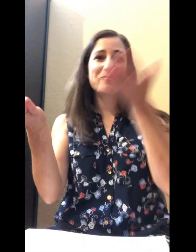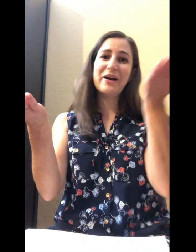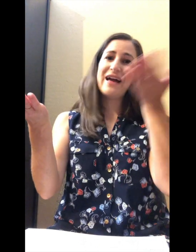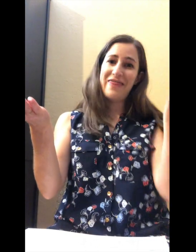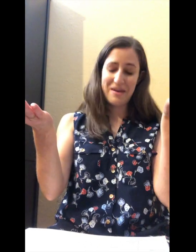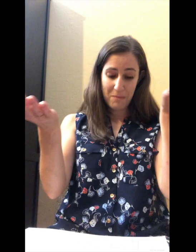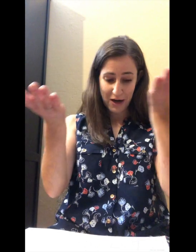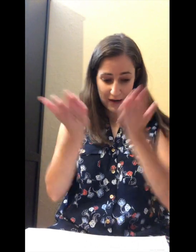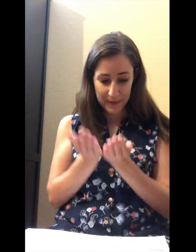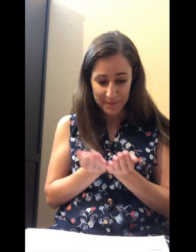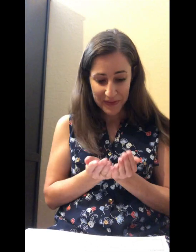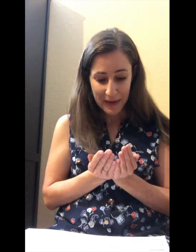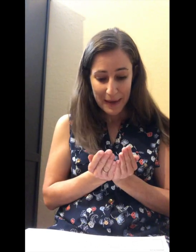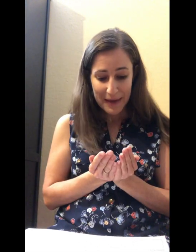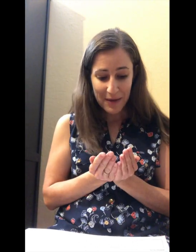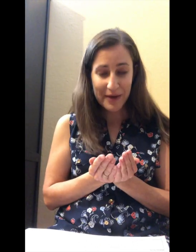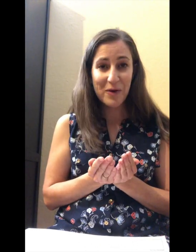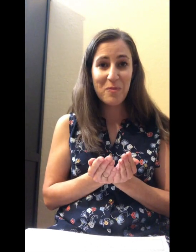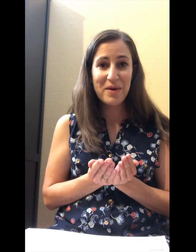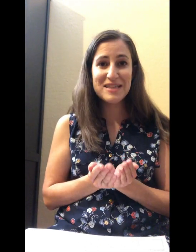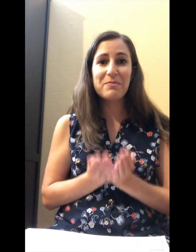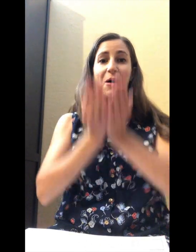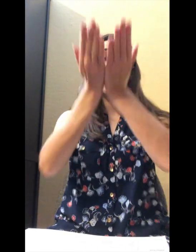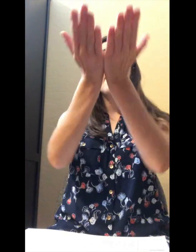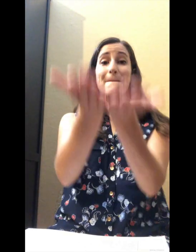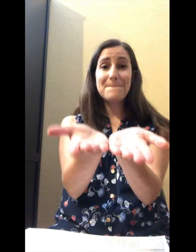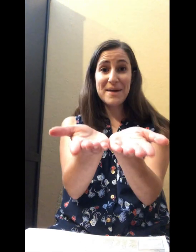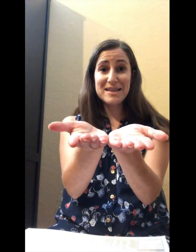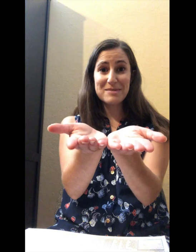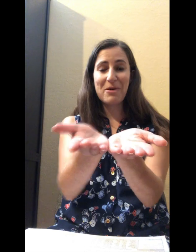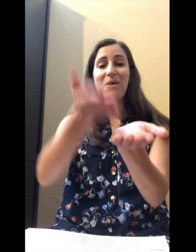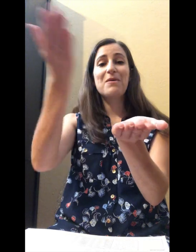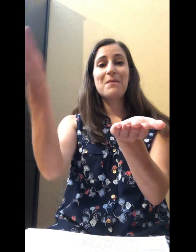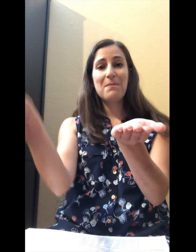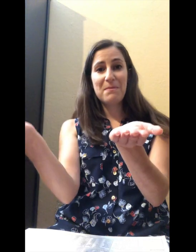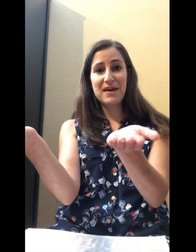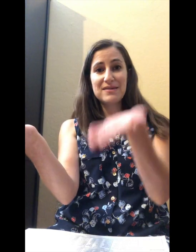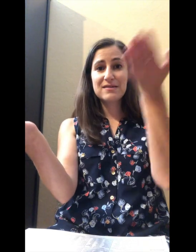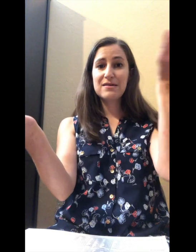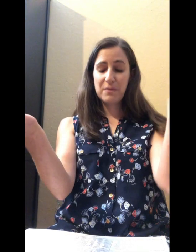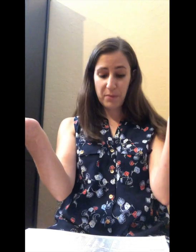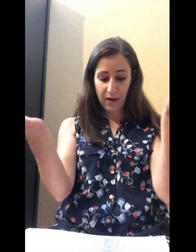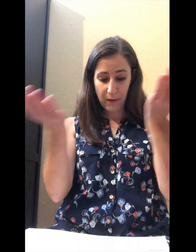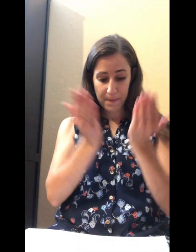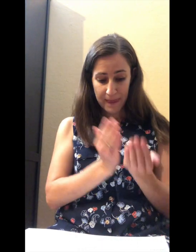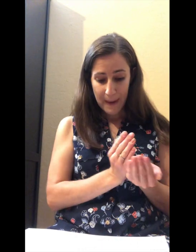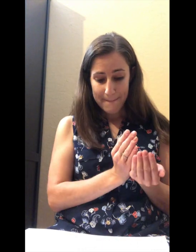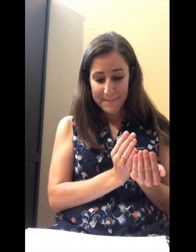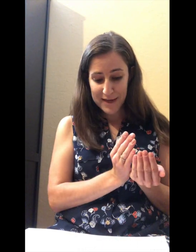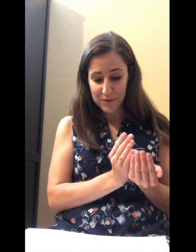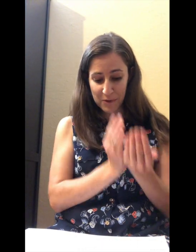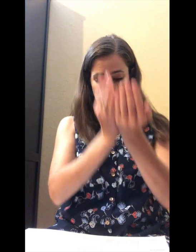part and then mark. Here we go. Baseball. Baseball. Baseball. Baseball. Bedroom.